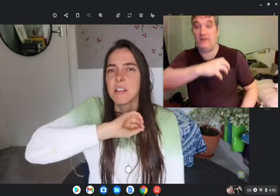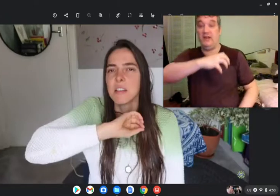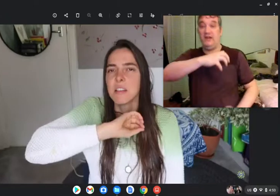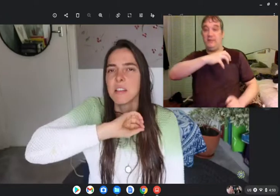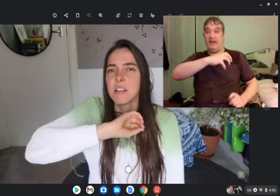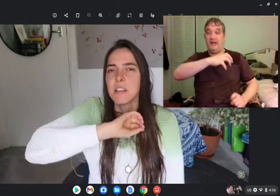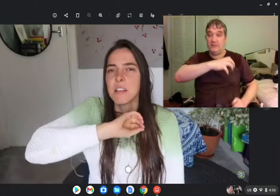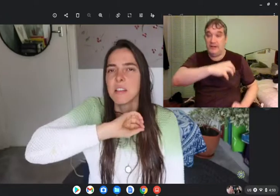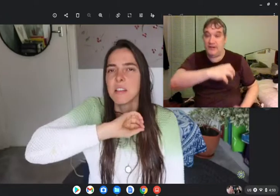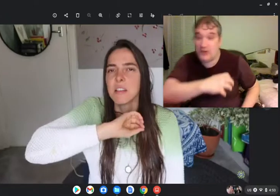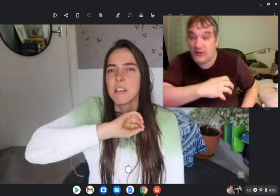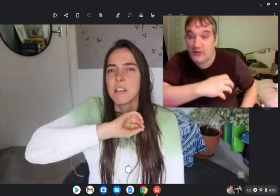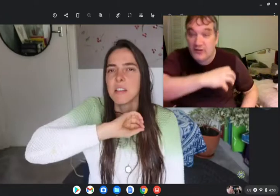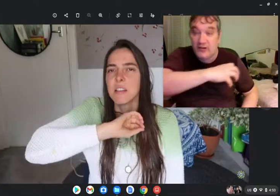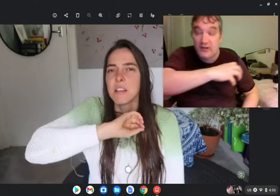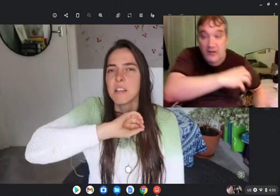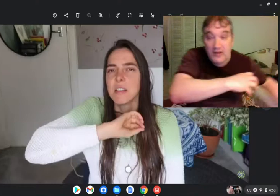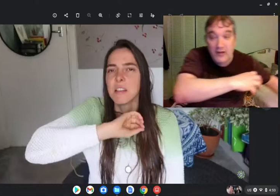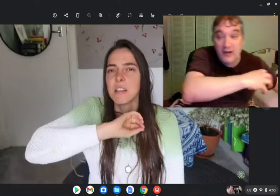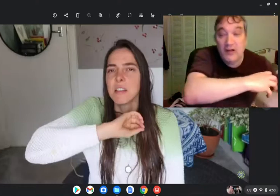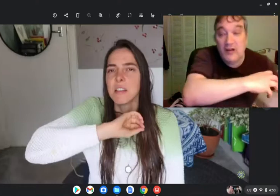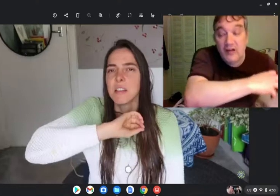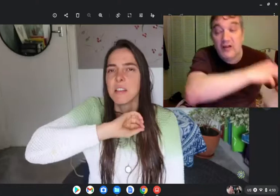let's see if I can get in my head as big as hers